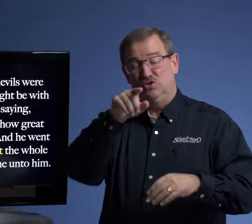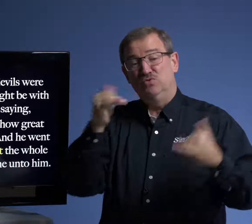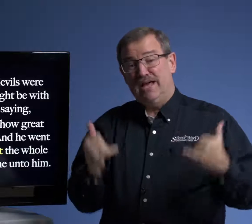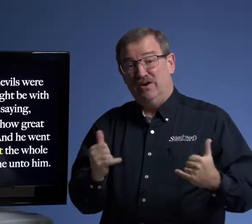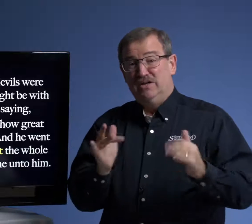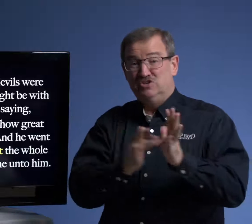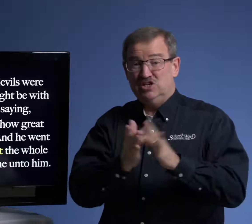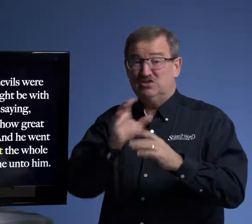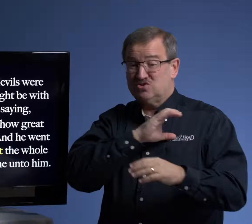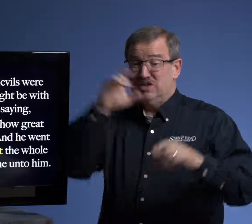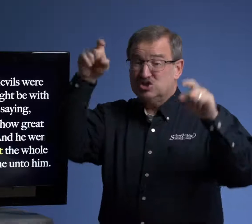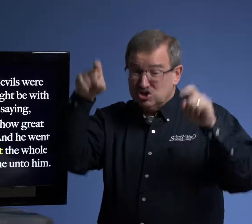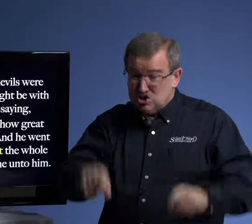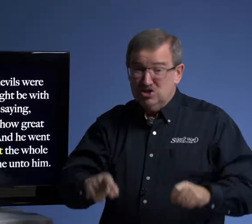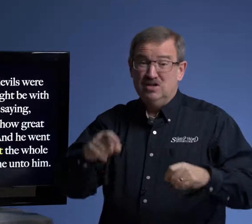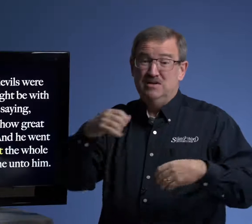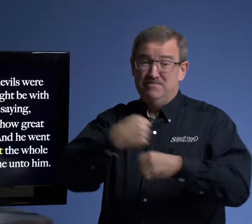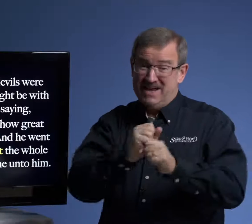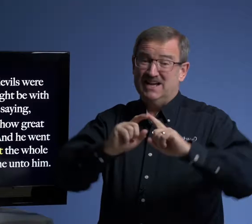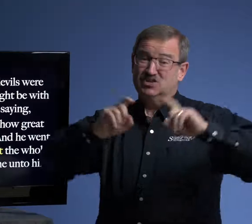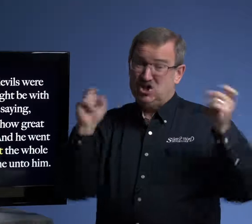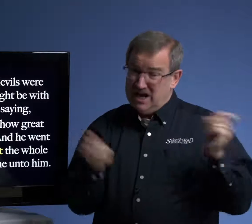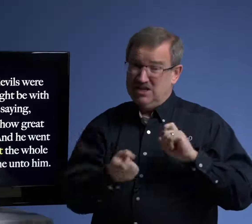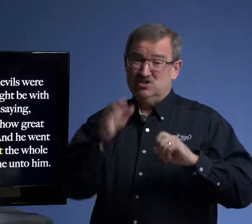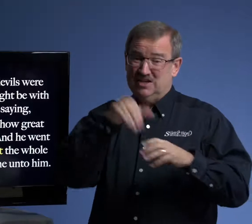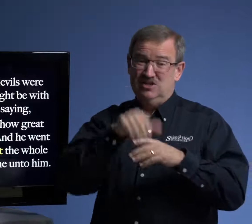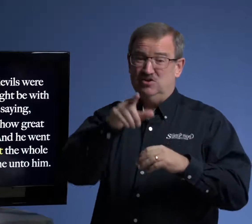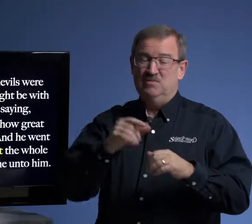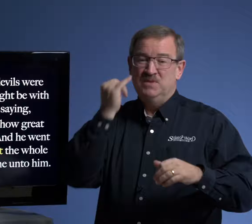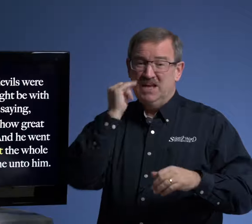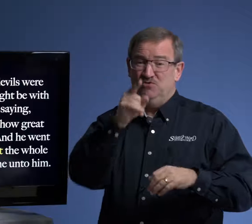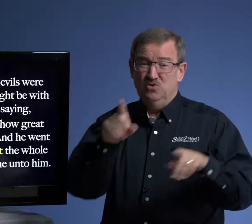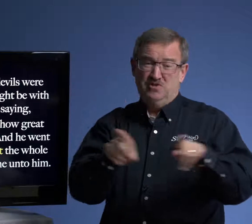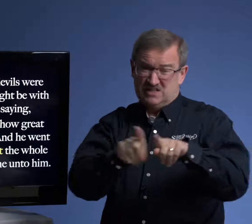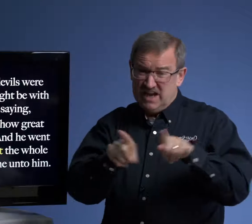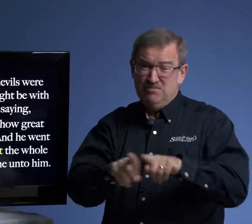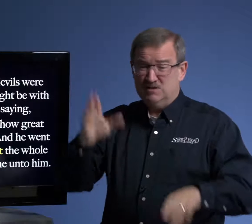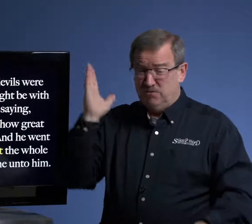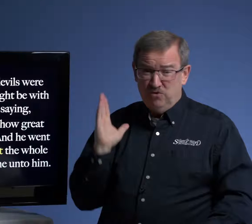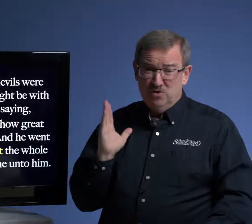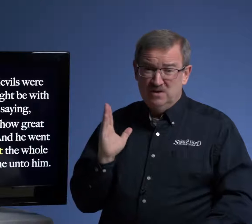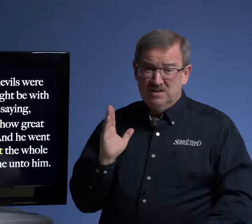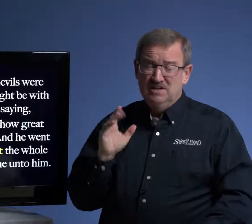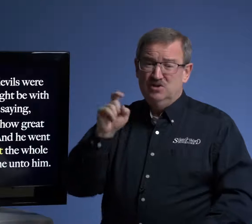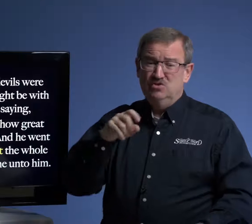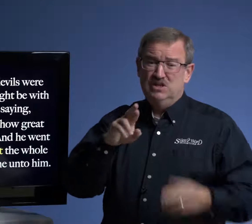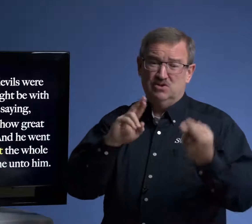you. Now, Jesus Christ should make a change in you. If you are the same as before, you need to